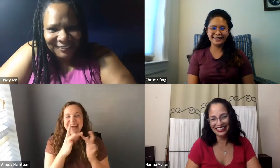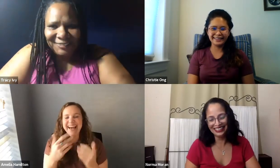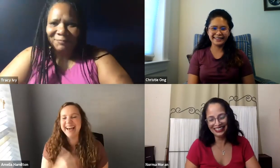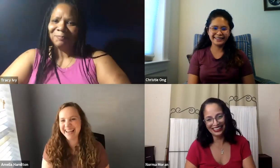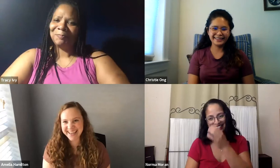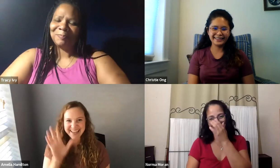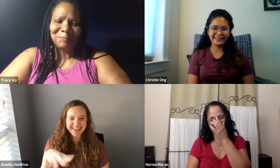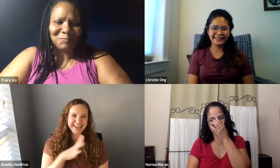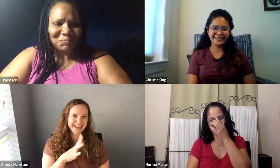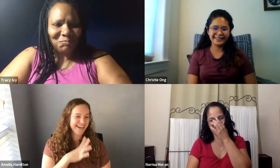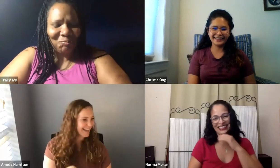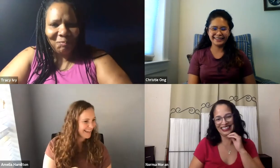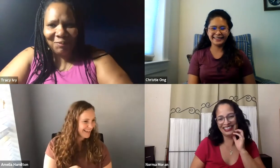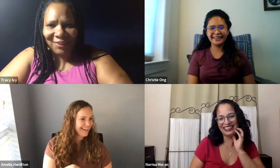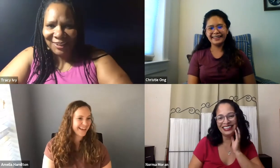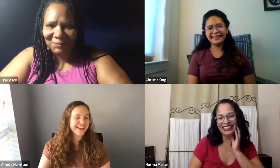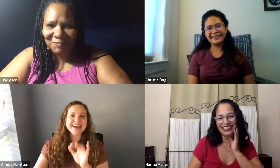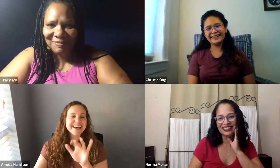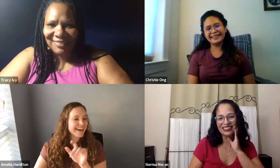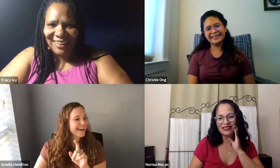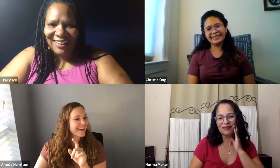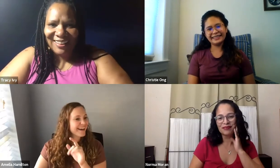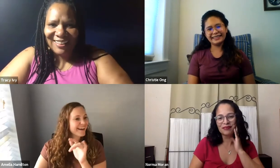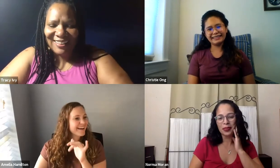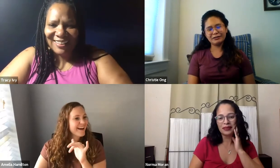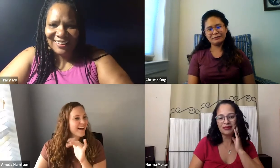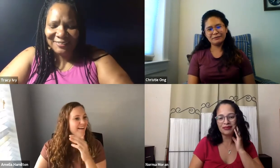graduation. Yeah, you'll have to look at the website to figure out what your sign was.